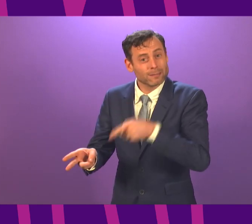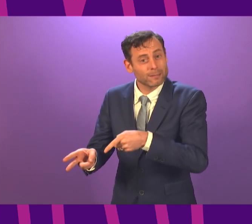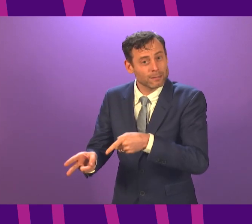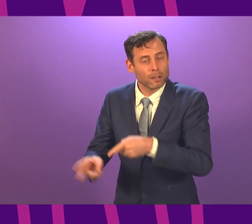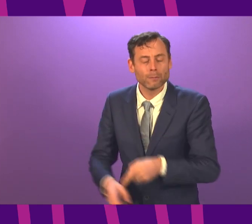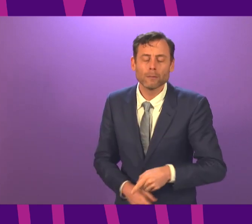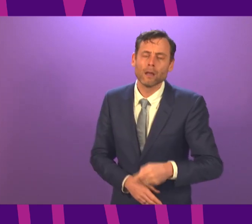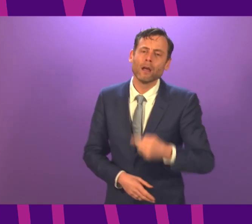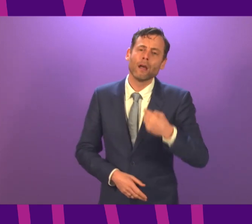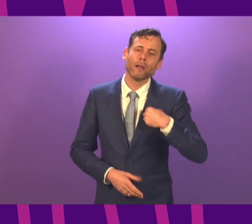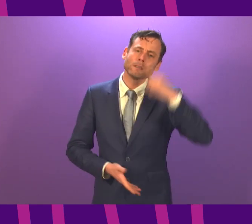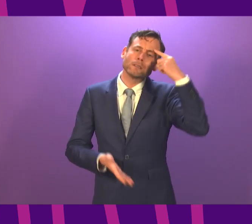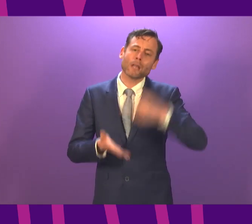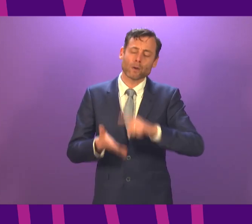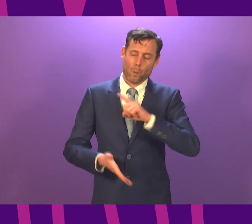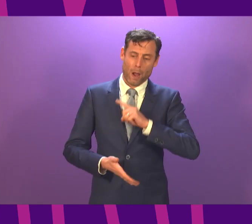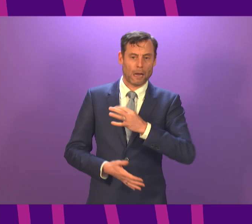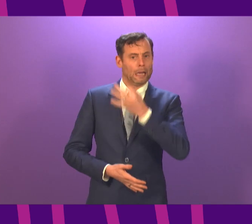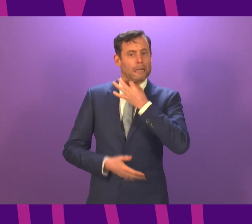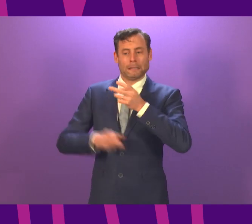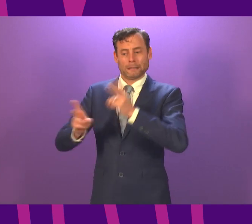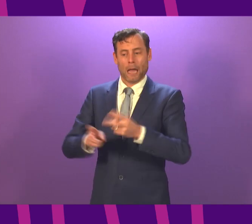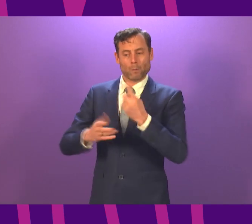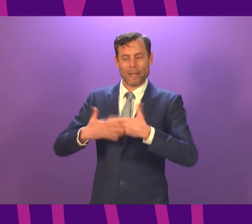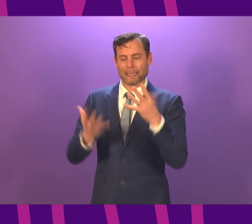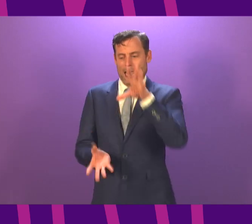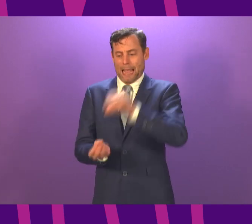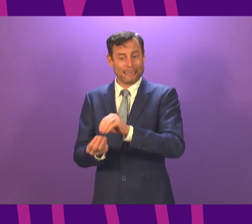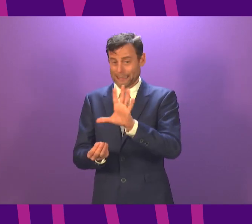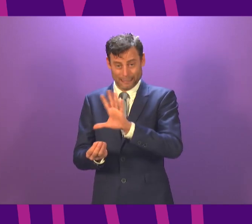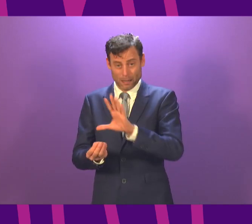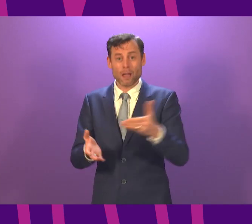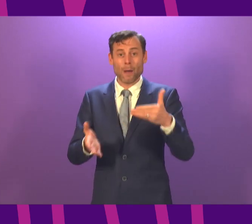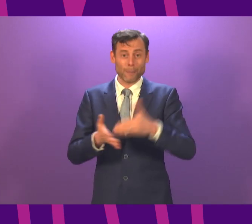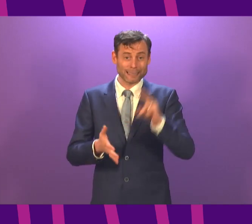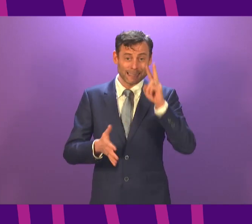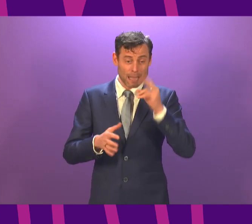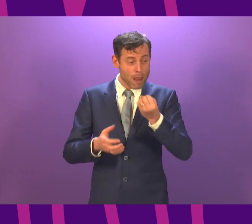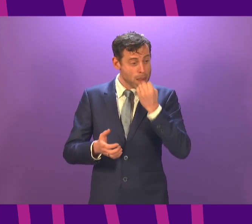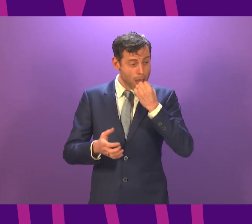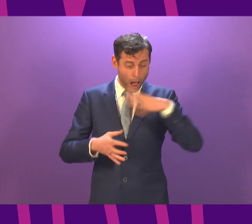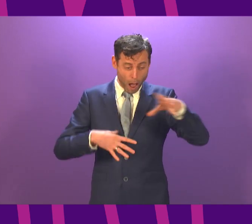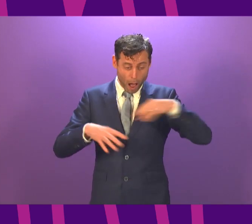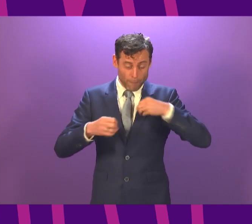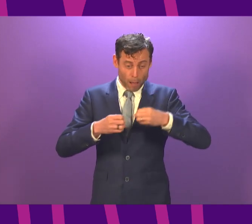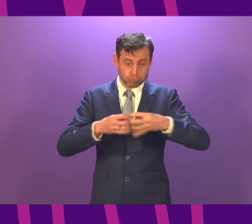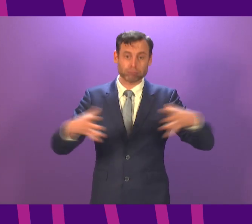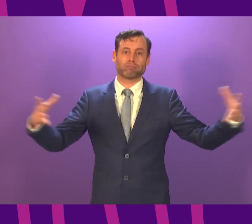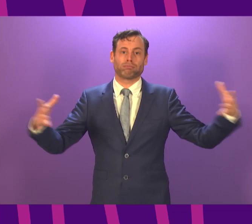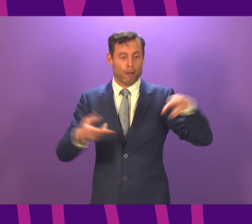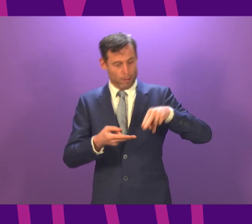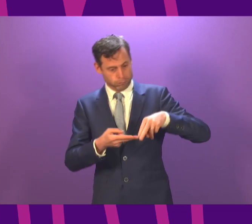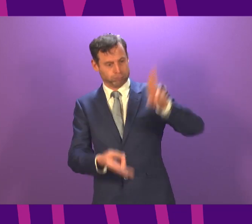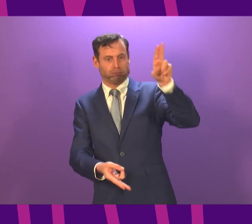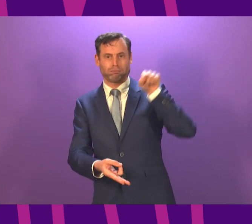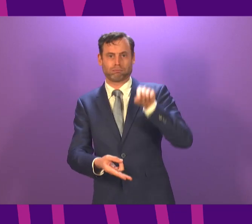day's numbers. We are now seeing a steeply rising trend of infections. Indeed, it is no exaggeration to say